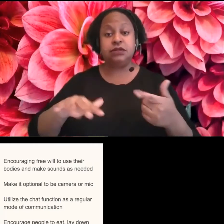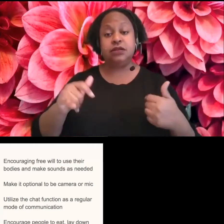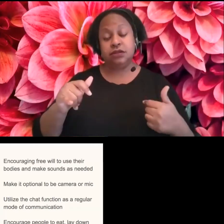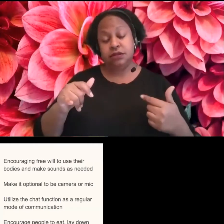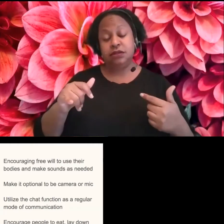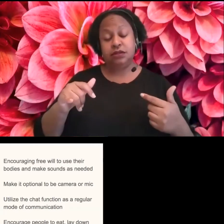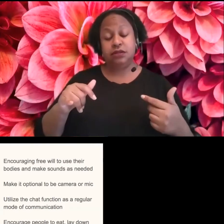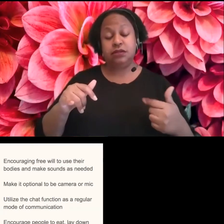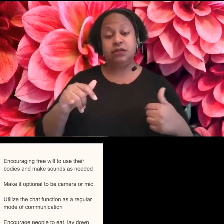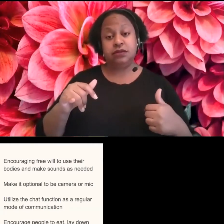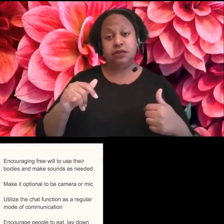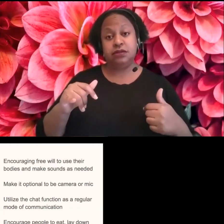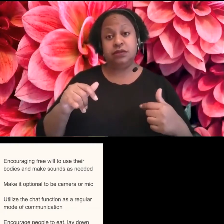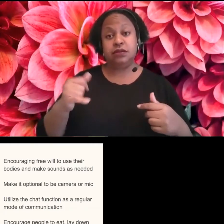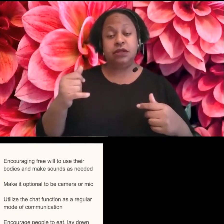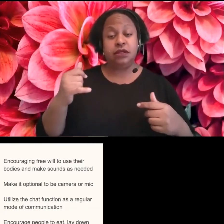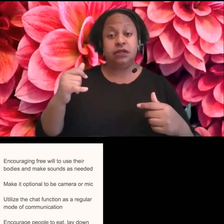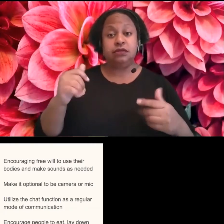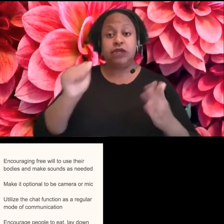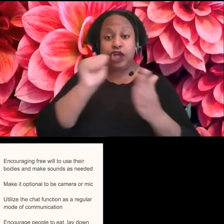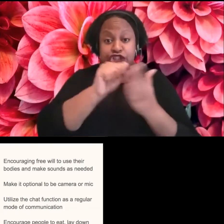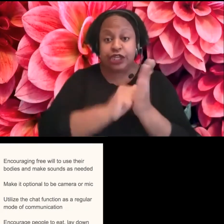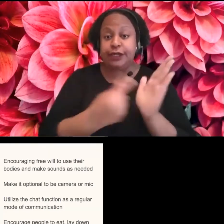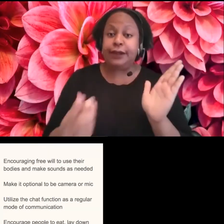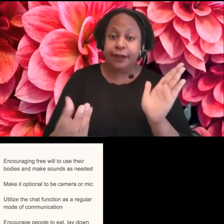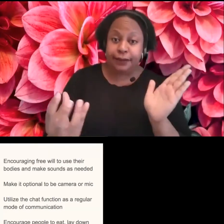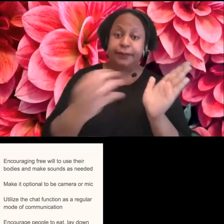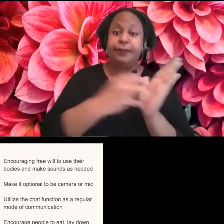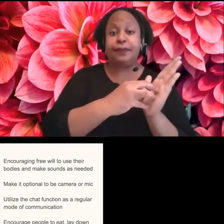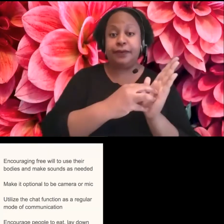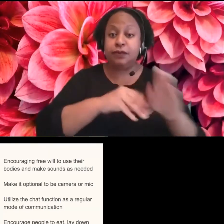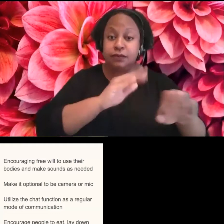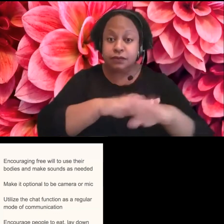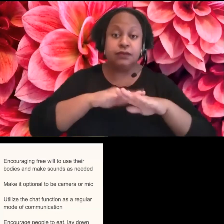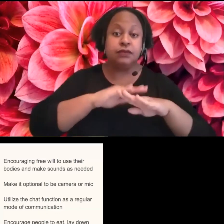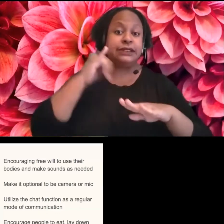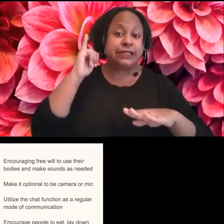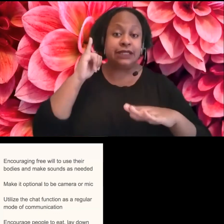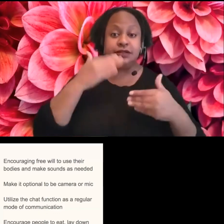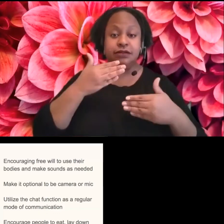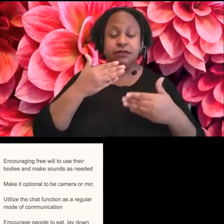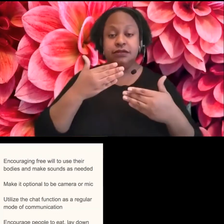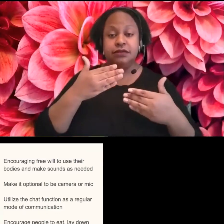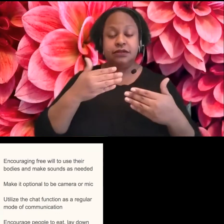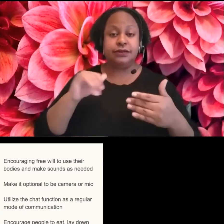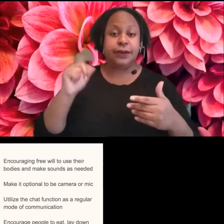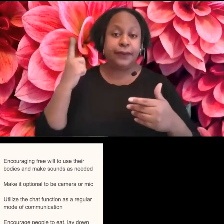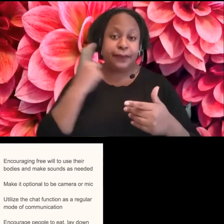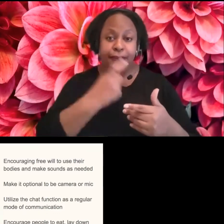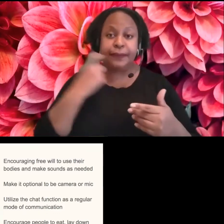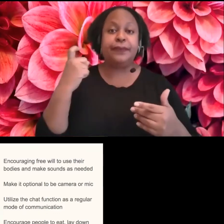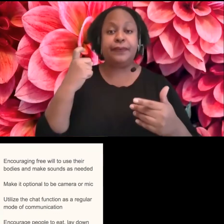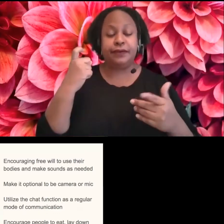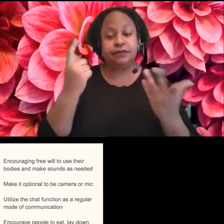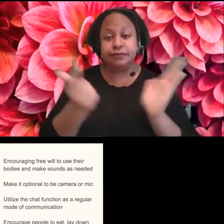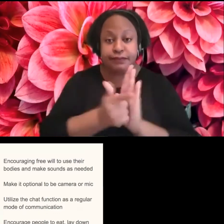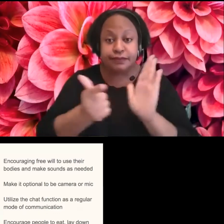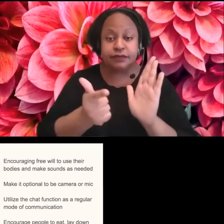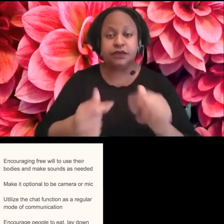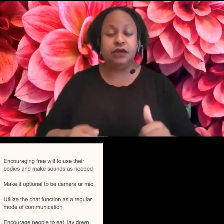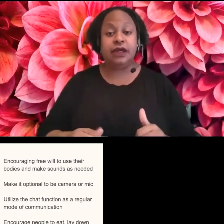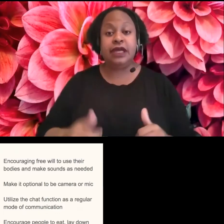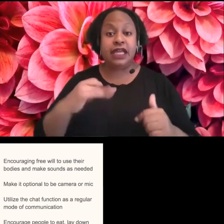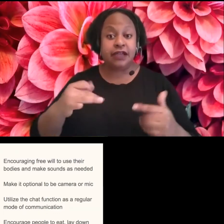worker of anything like that, um, I think is a good place to start. I've even, uh, for events I've done, I've even sent out emails